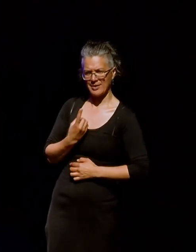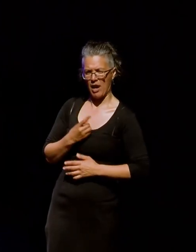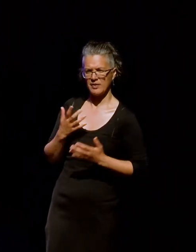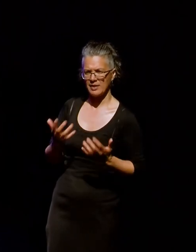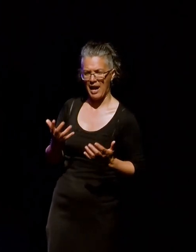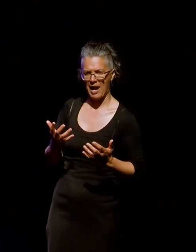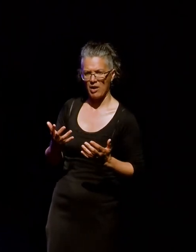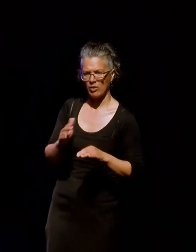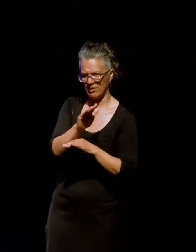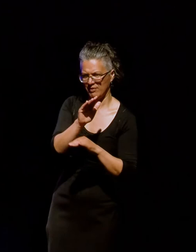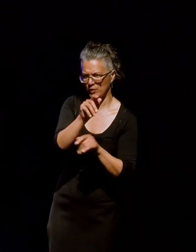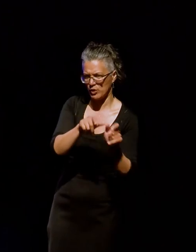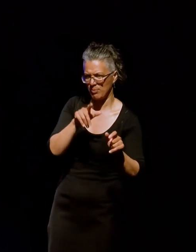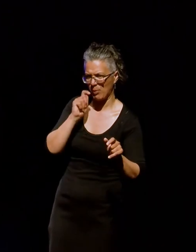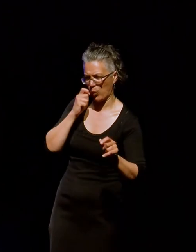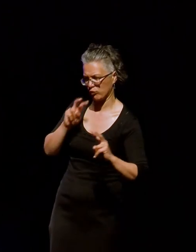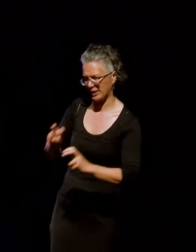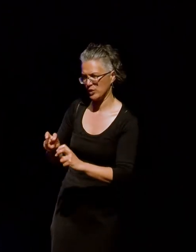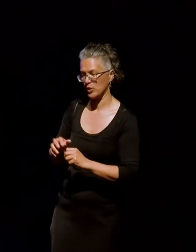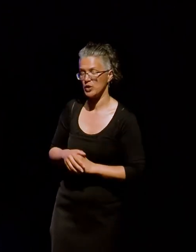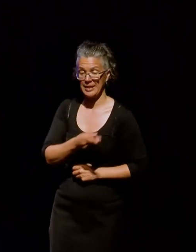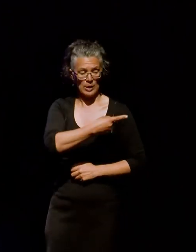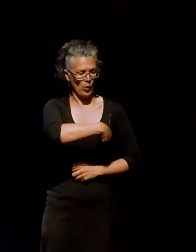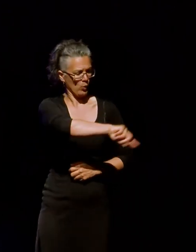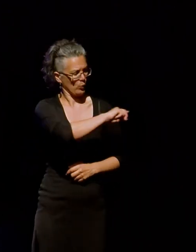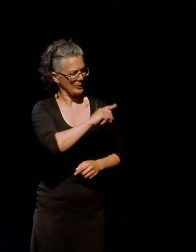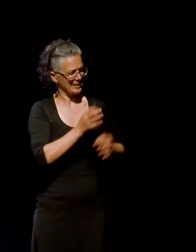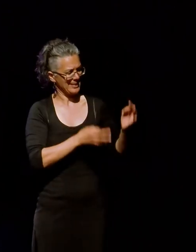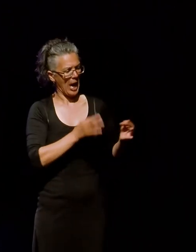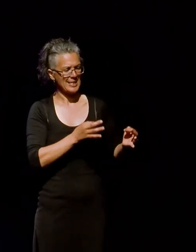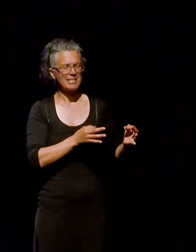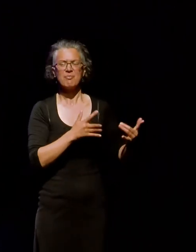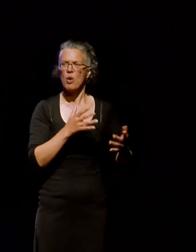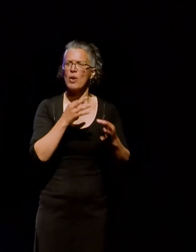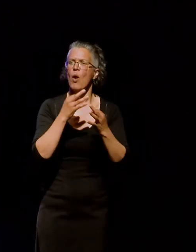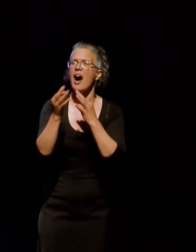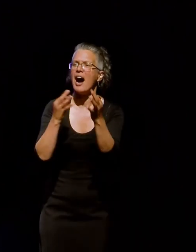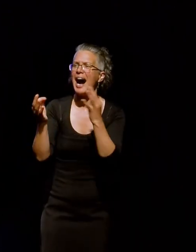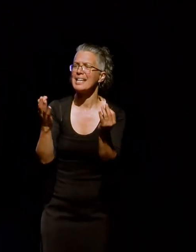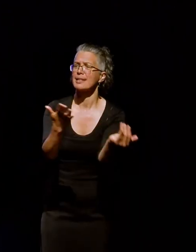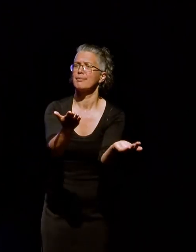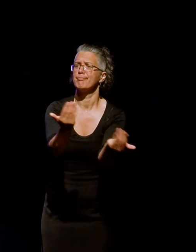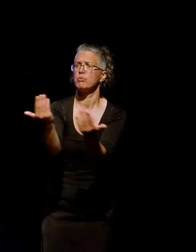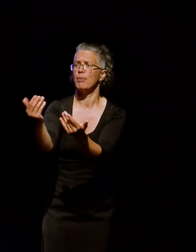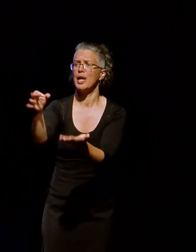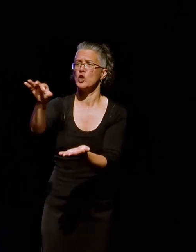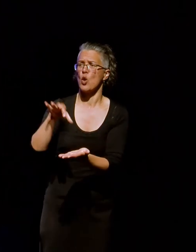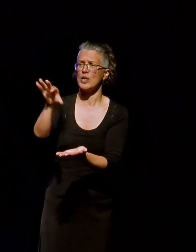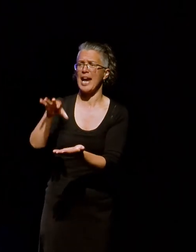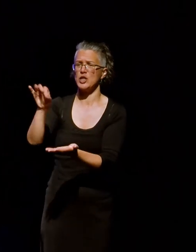So, um, we came up with this idea to just invite people to donate their Facebook archives to us. Um,